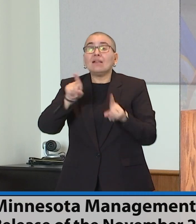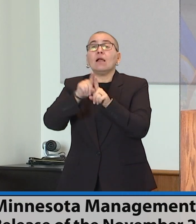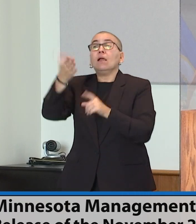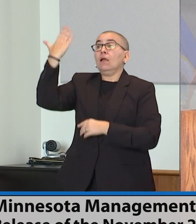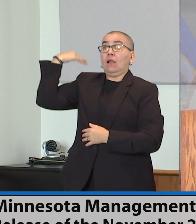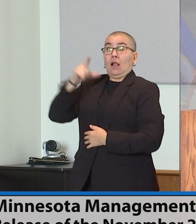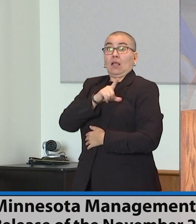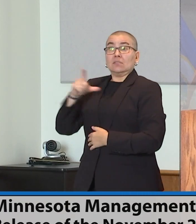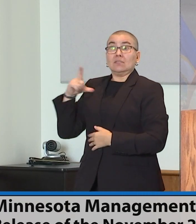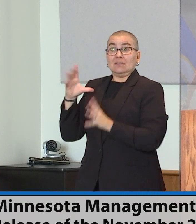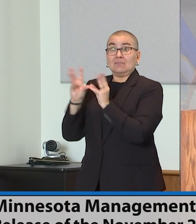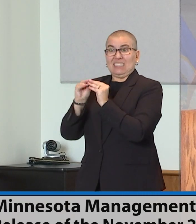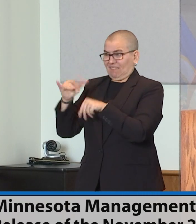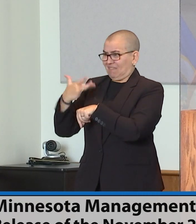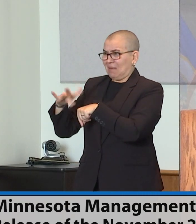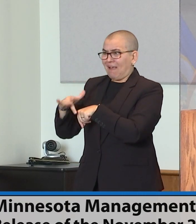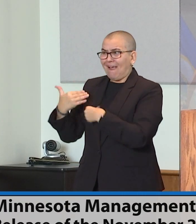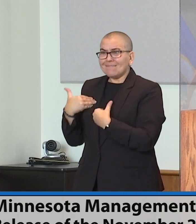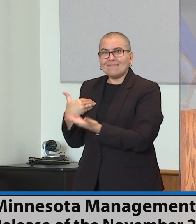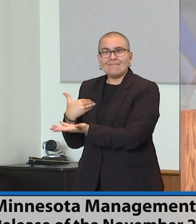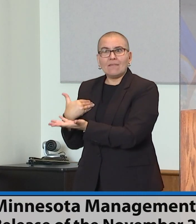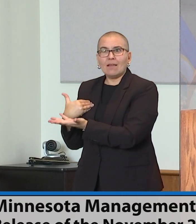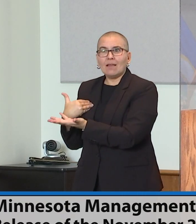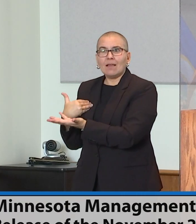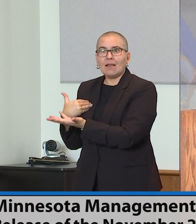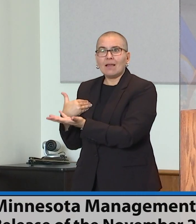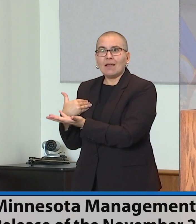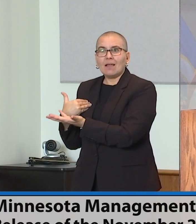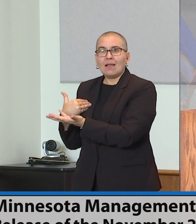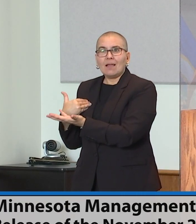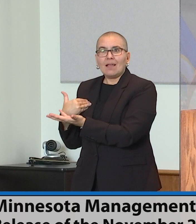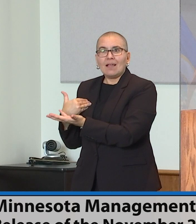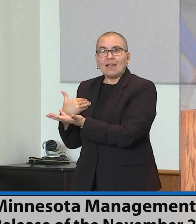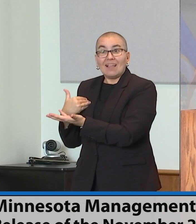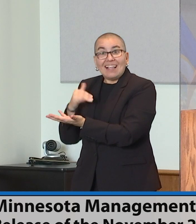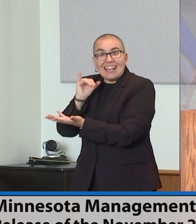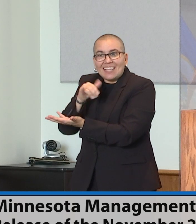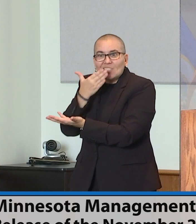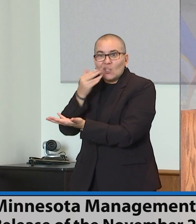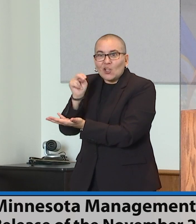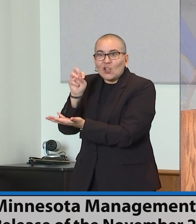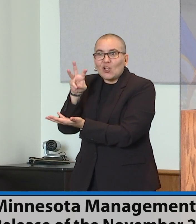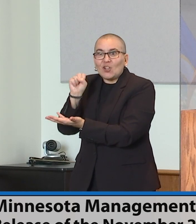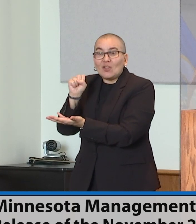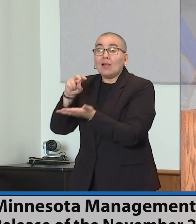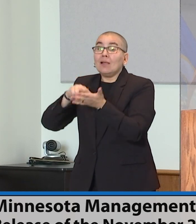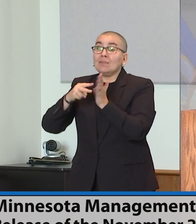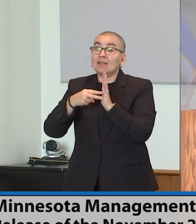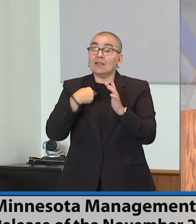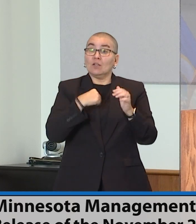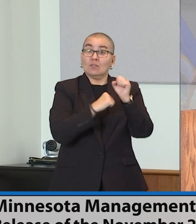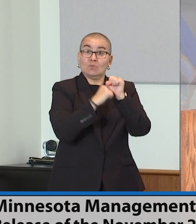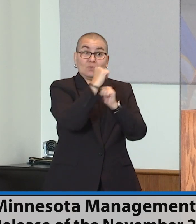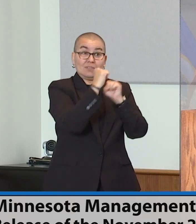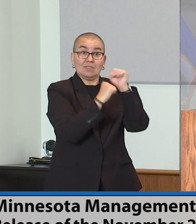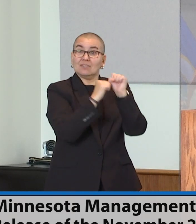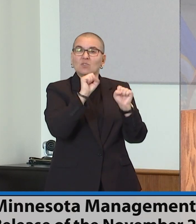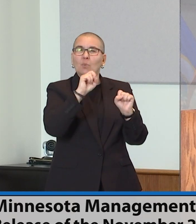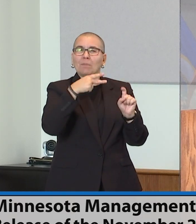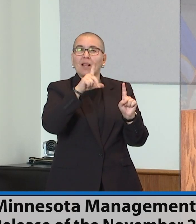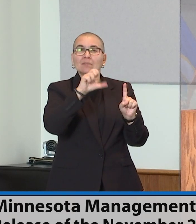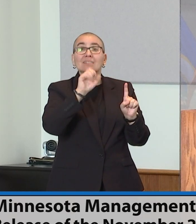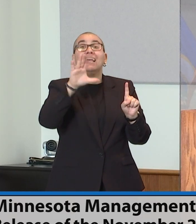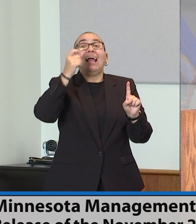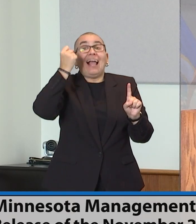Going forward, we also have more good news of structural surplus, but as you said, it is much smaller than the the balance that's rolling